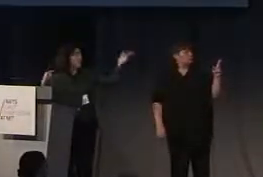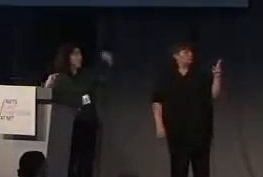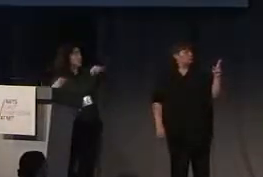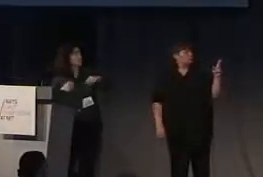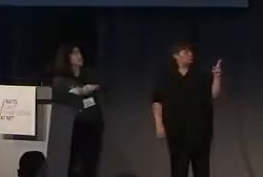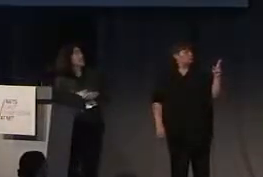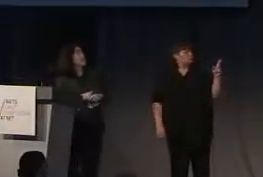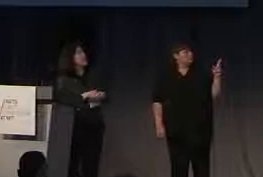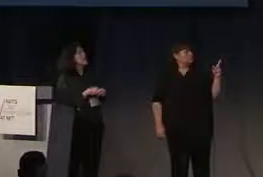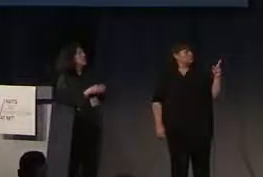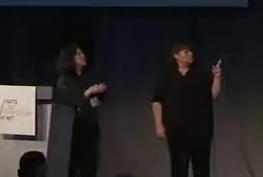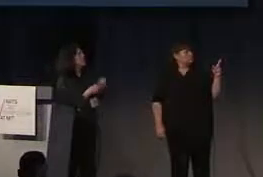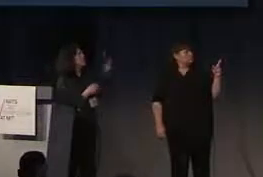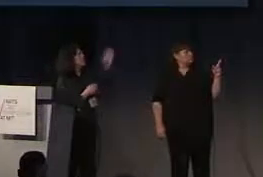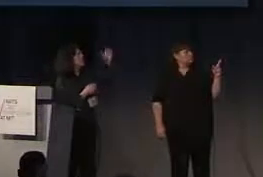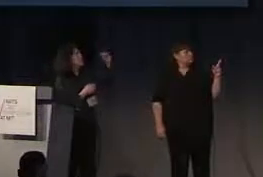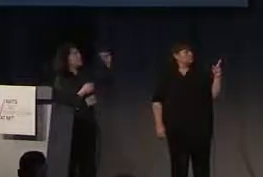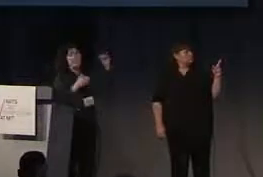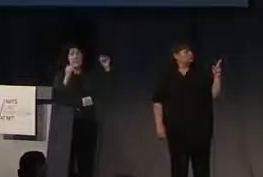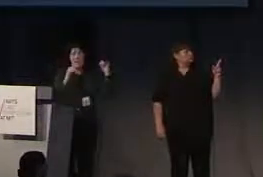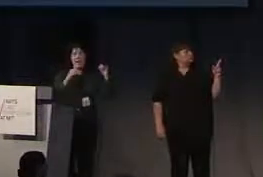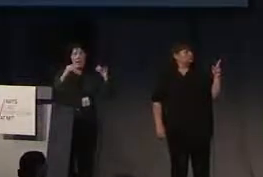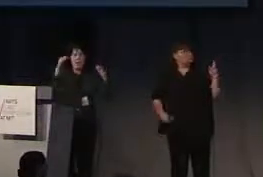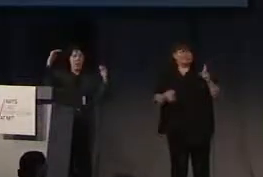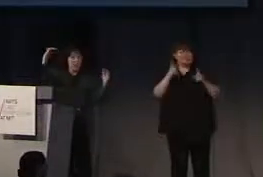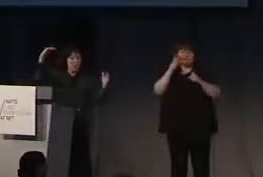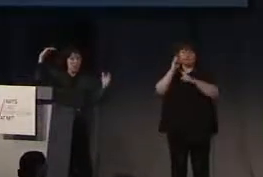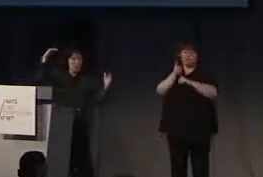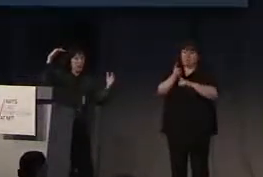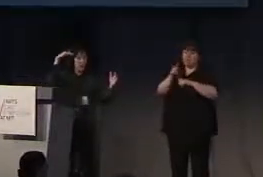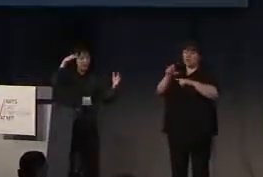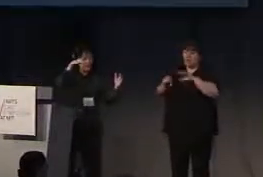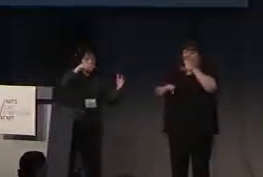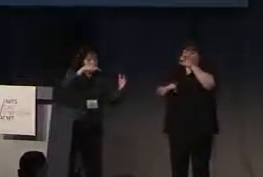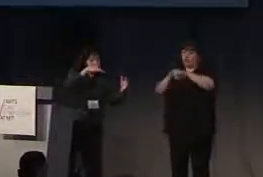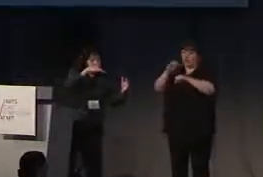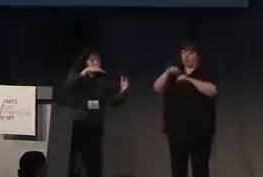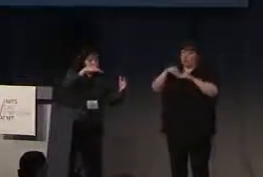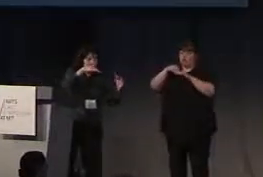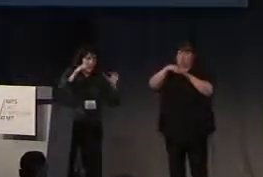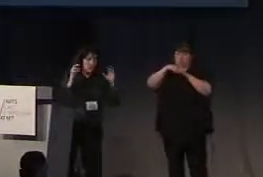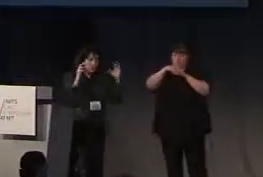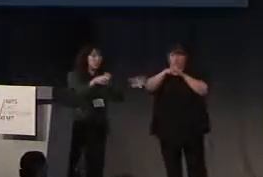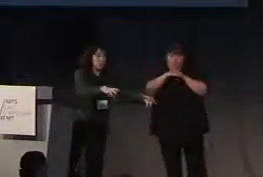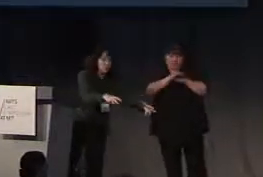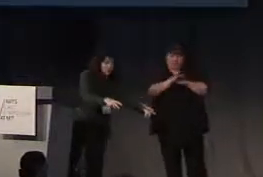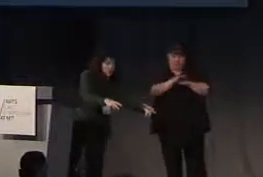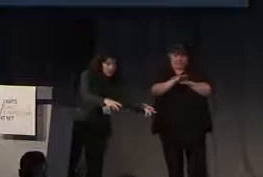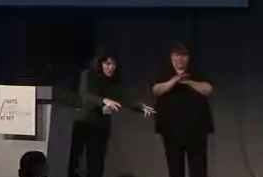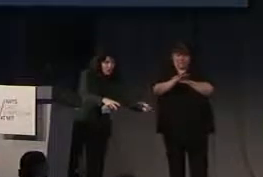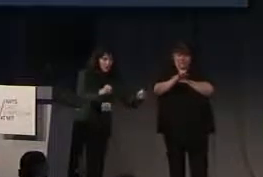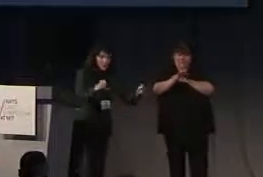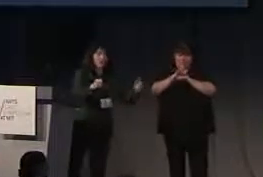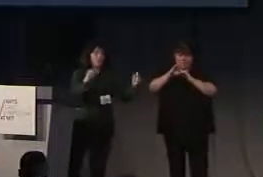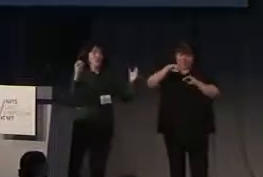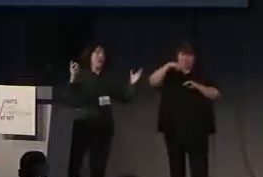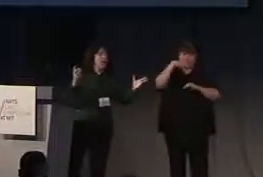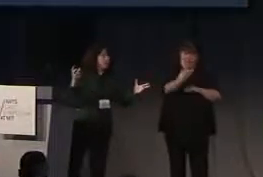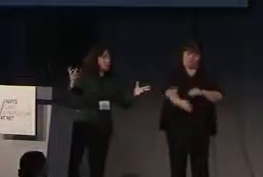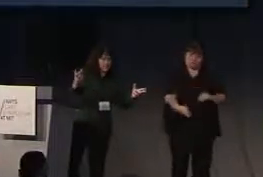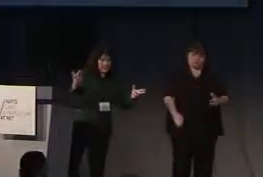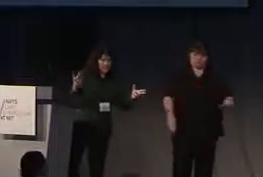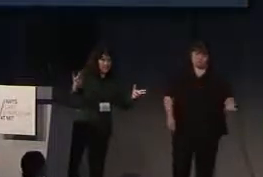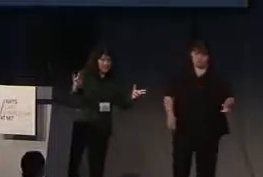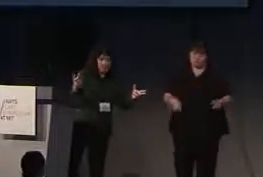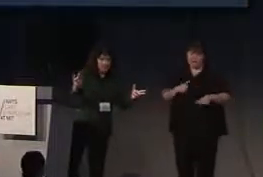Oh, it's going. Good. Yeah. So you'll see in a moment these ladders. So you come in on these ladders and you plunge. You